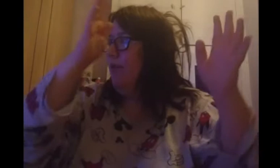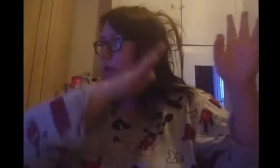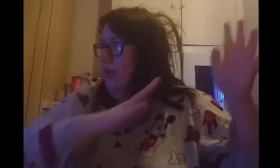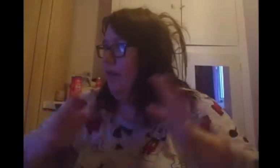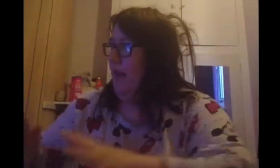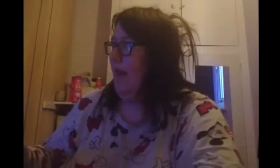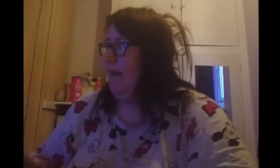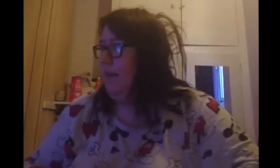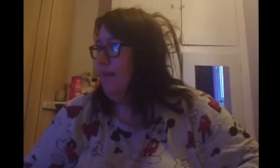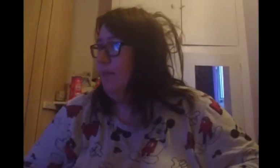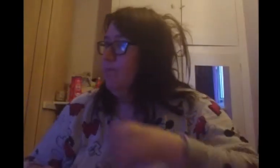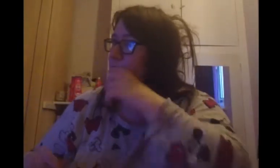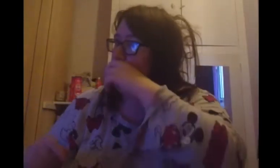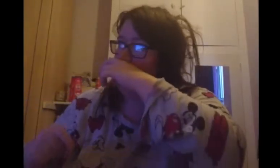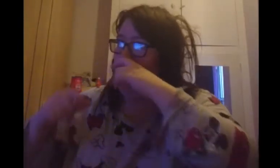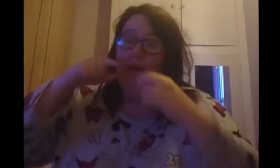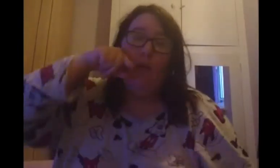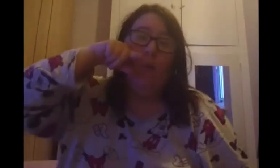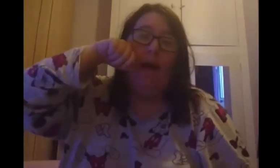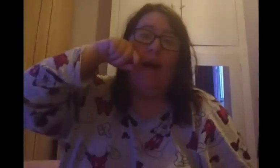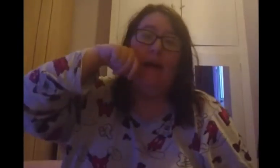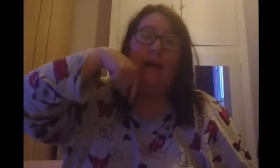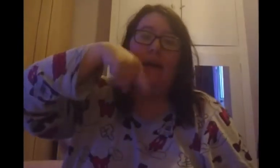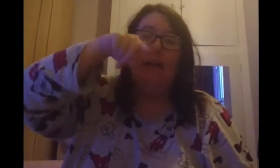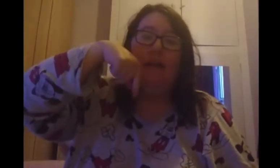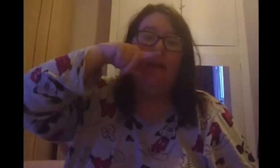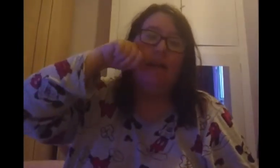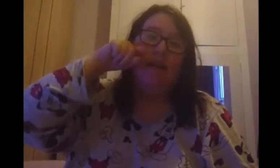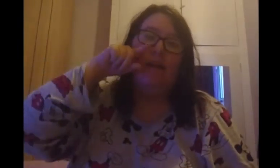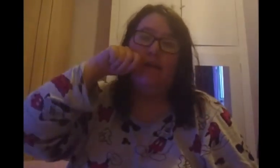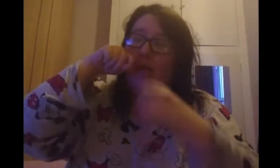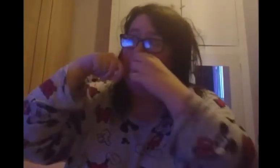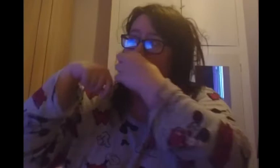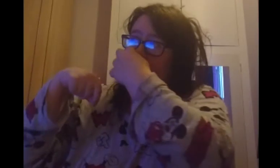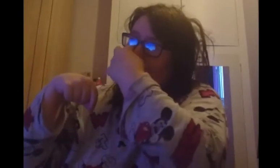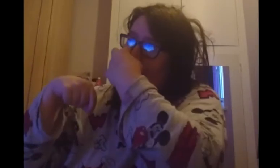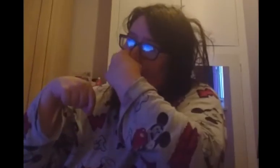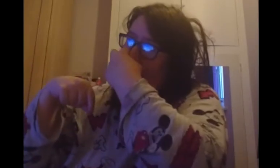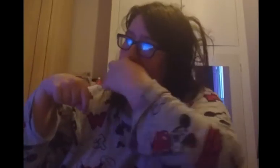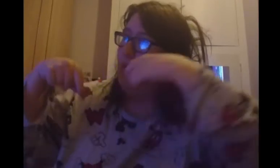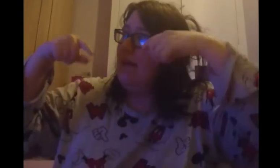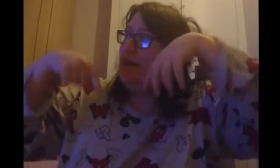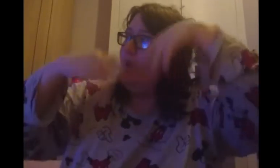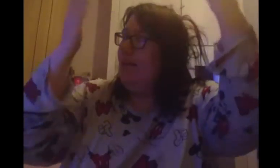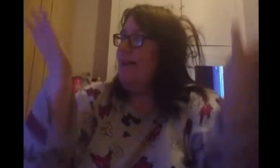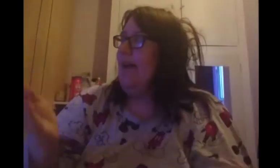wonderland. Come away, it's a bluebird, it is it's a